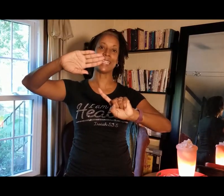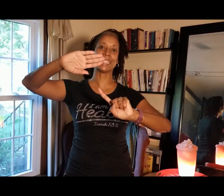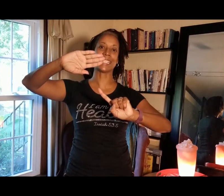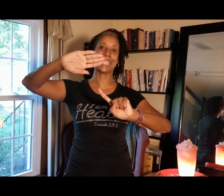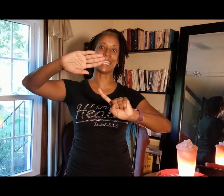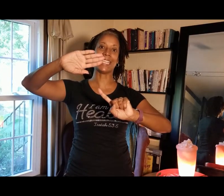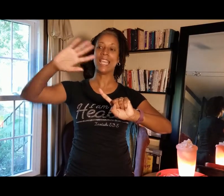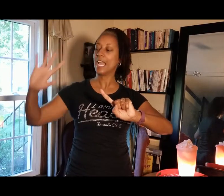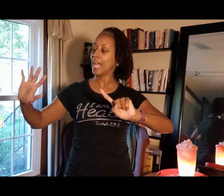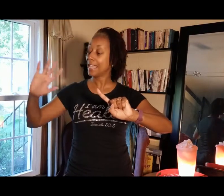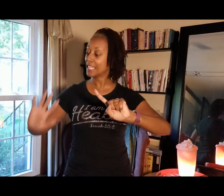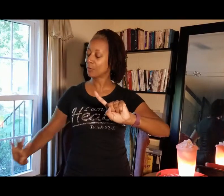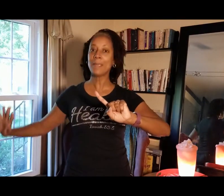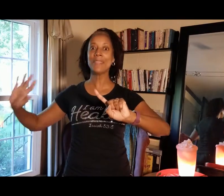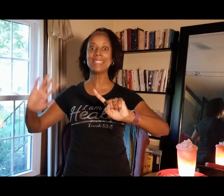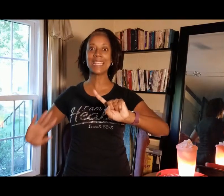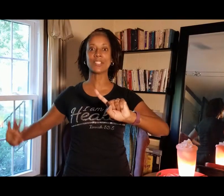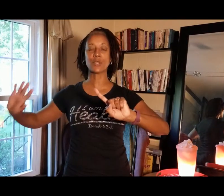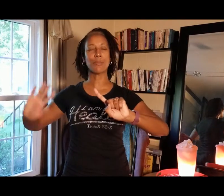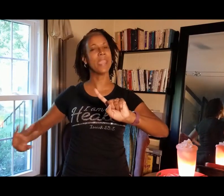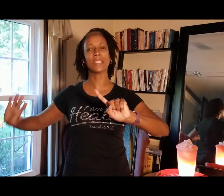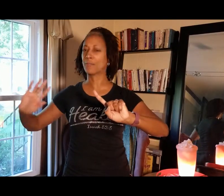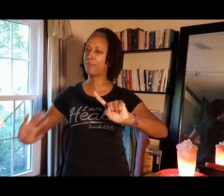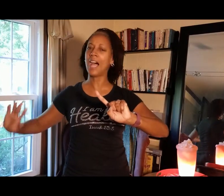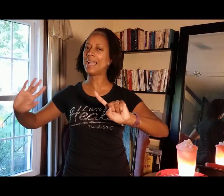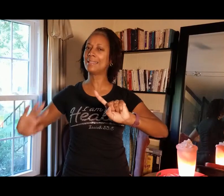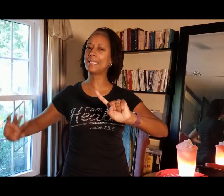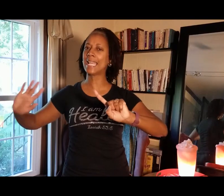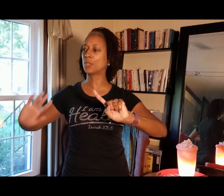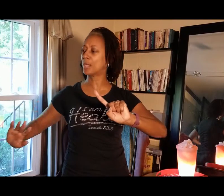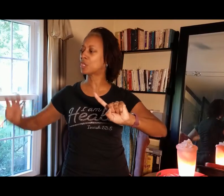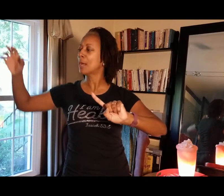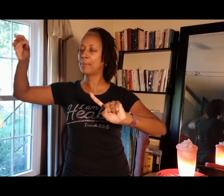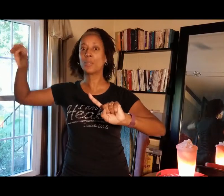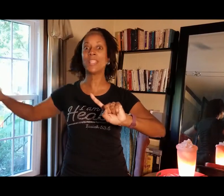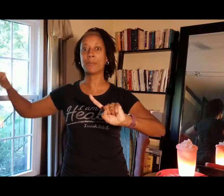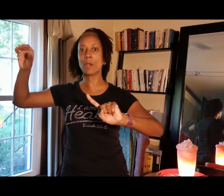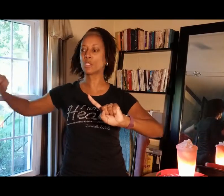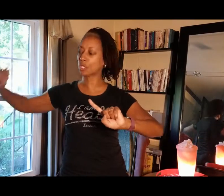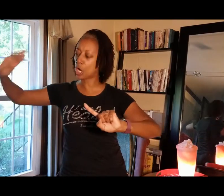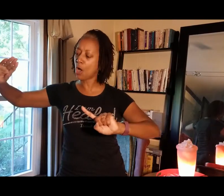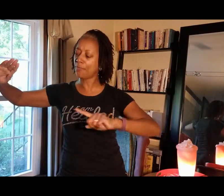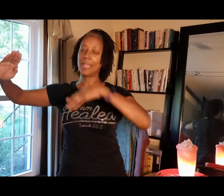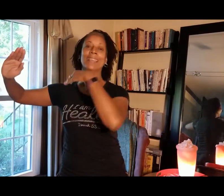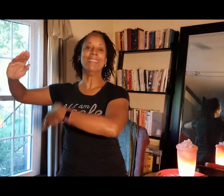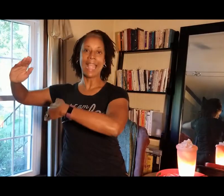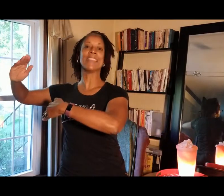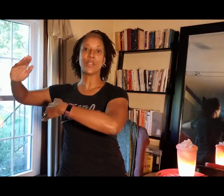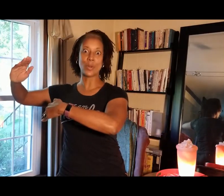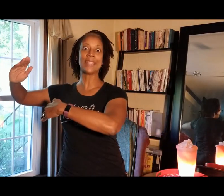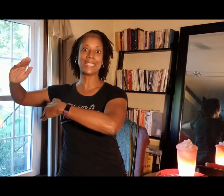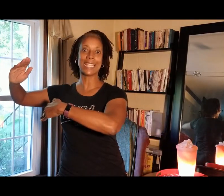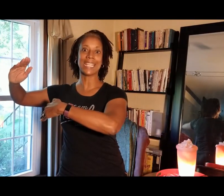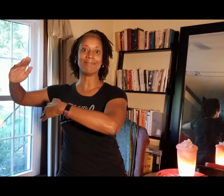sea. And the Arabian desert makes a fine sandwich between the Persian Gulf and the red sea. geography.